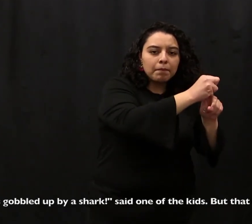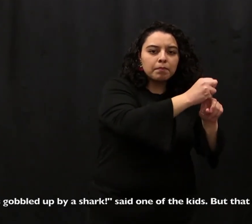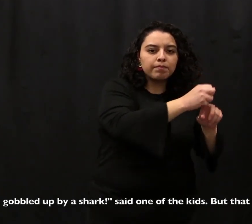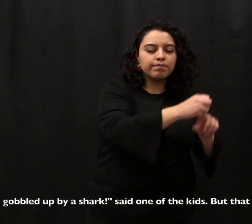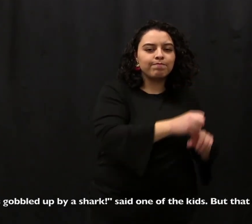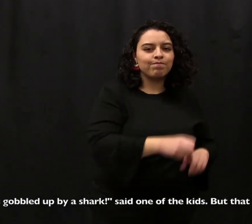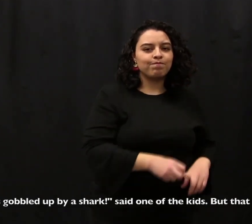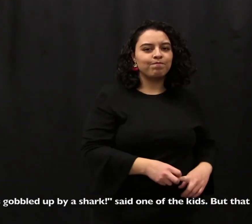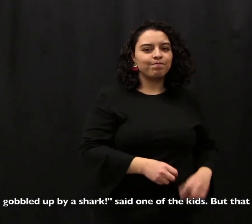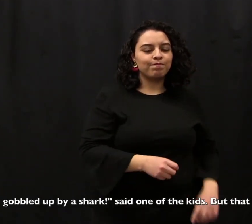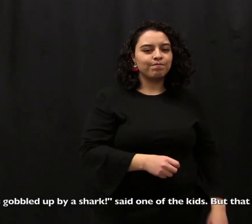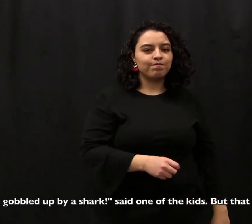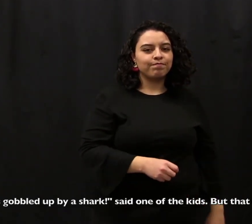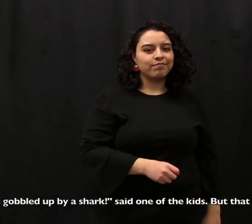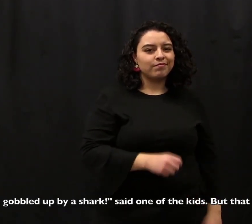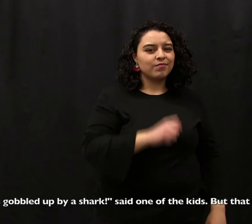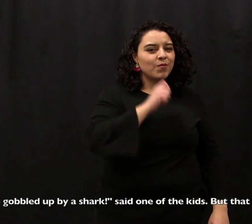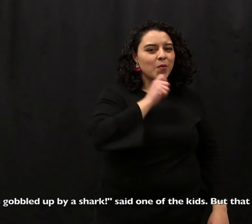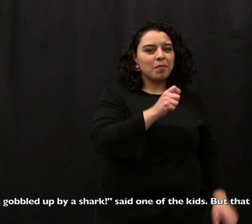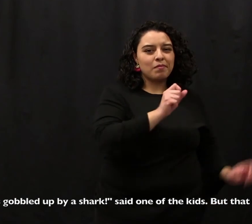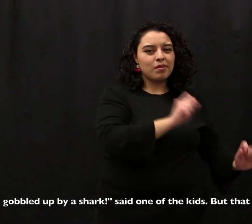one of the kids, but that didn't seem likely.